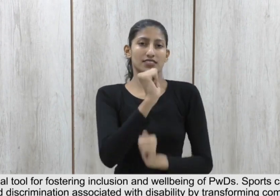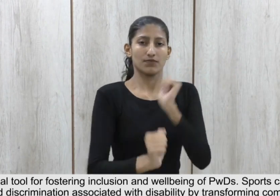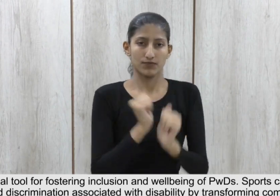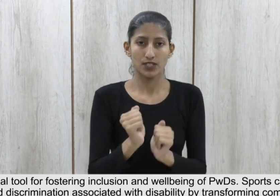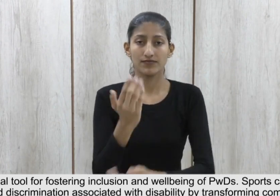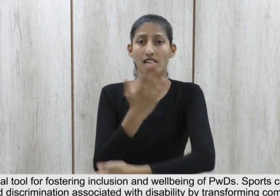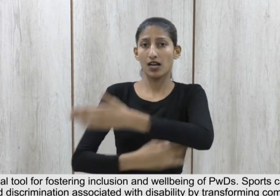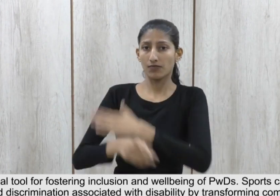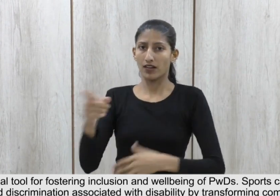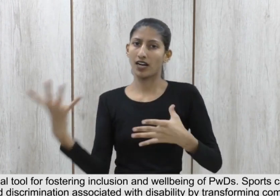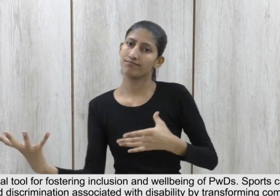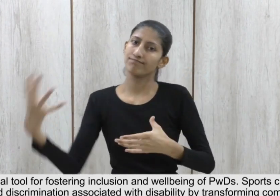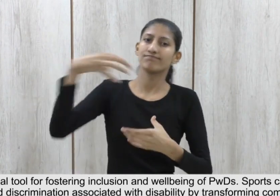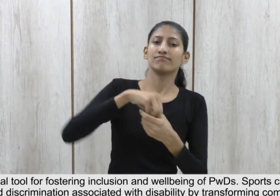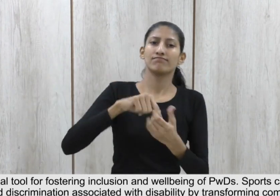well-being of PWDs